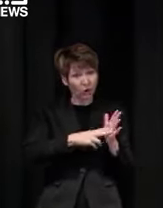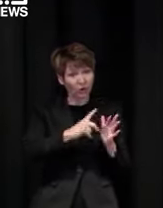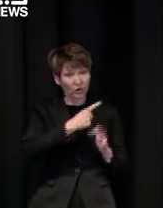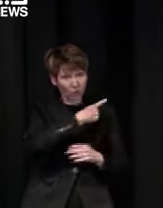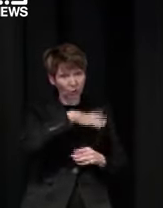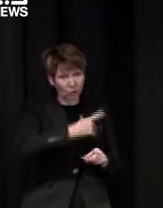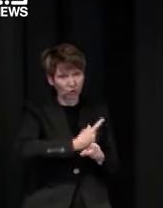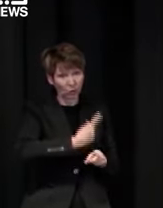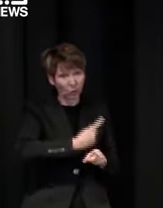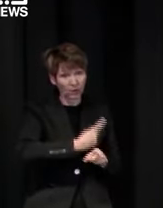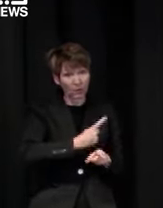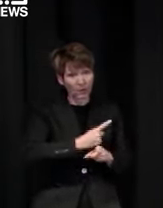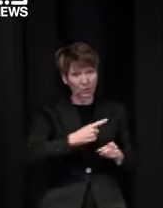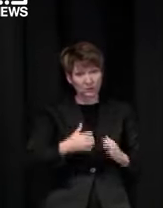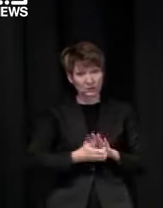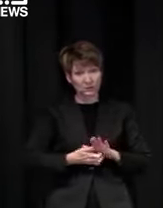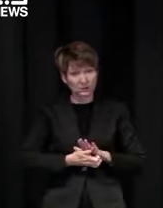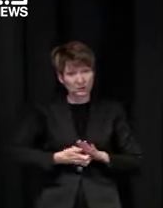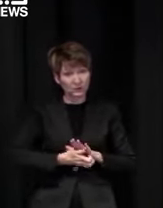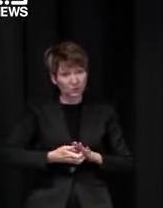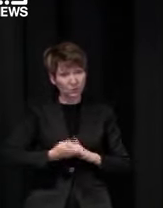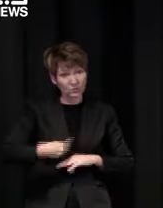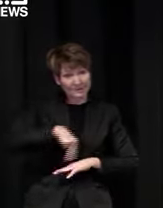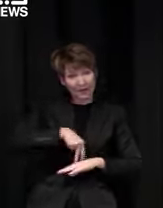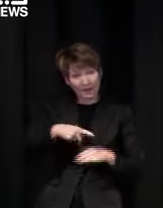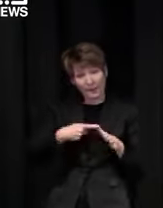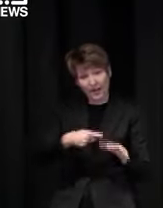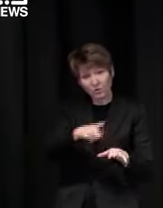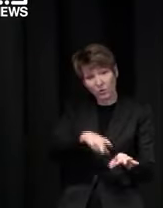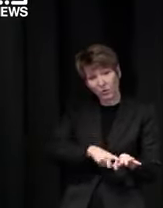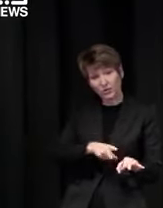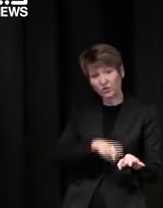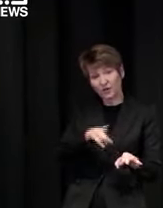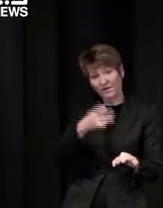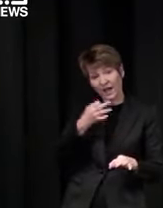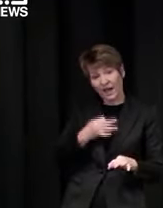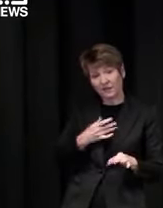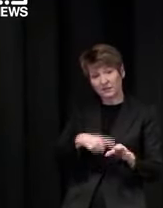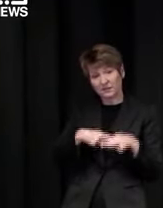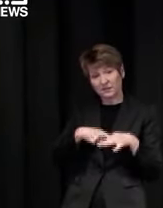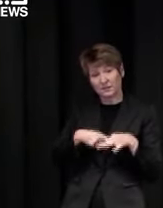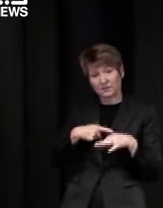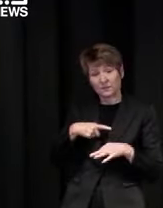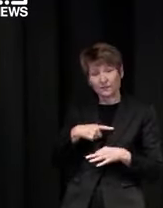answer a question that he's we've all forgotten what it was sorry do i back to pm